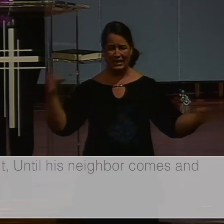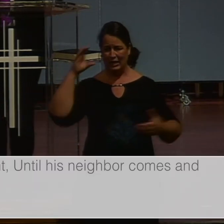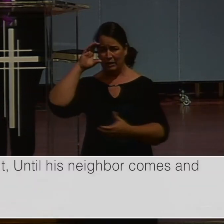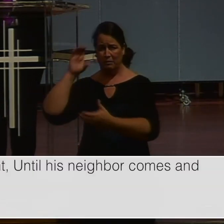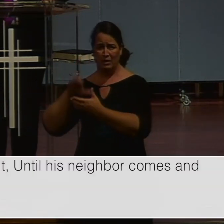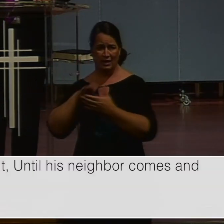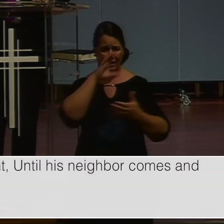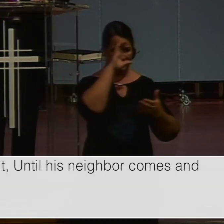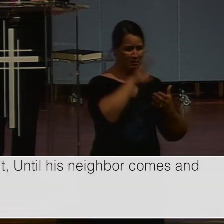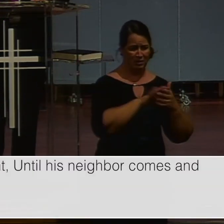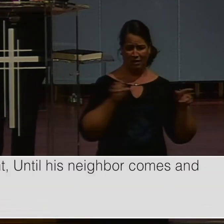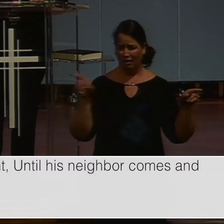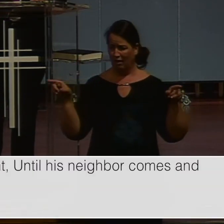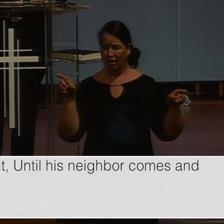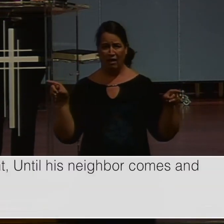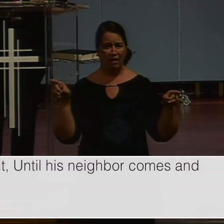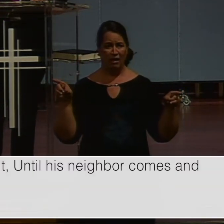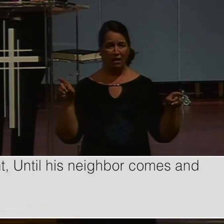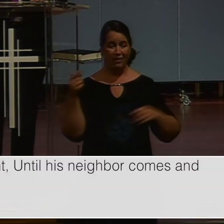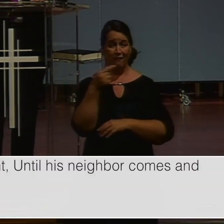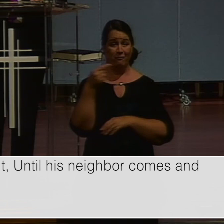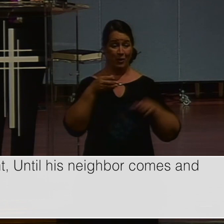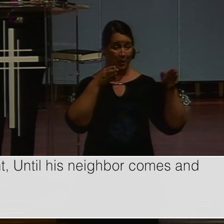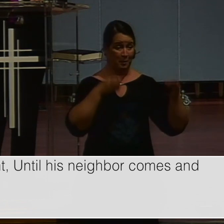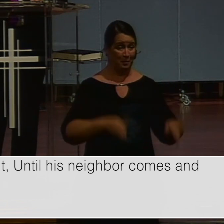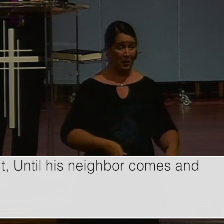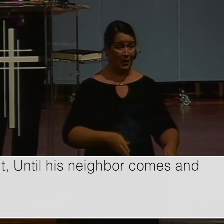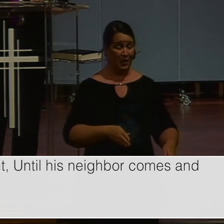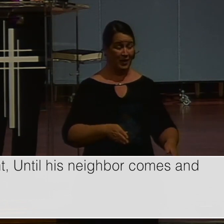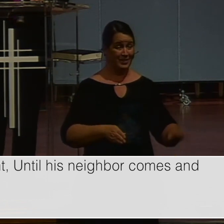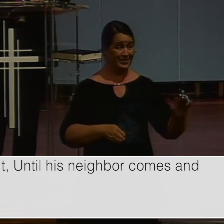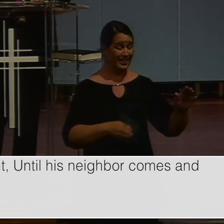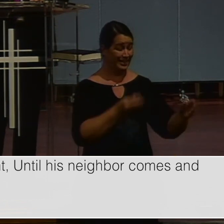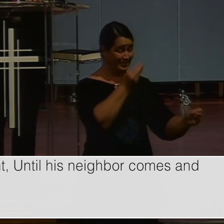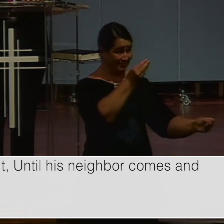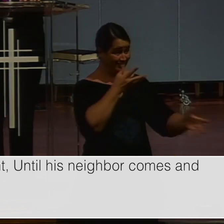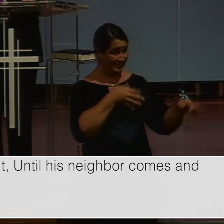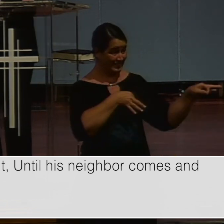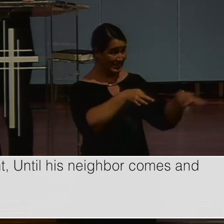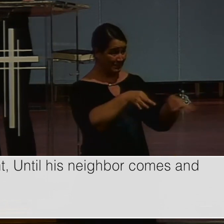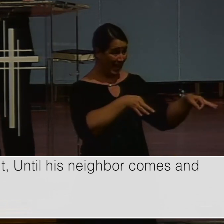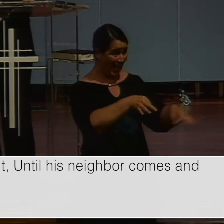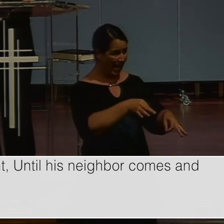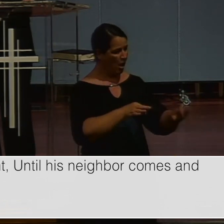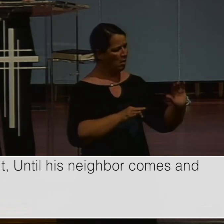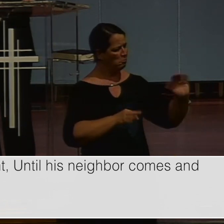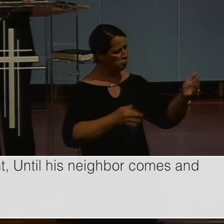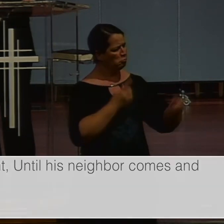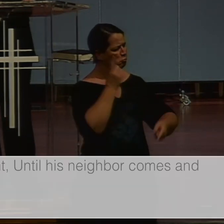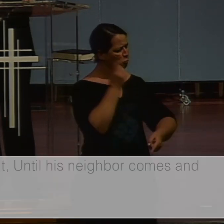The first one to plead his cause seems right. Until his neighbor comes and examines him.